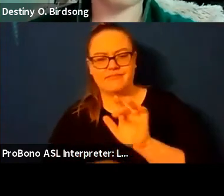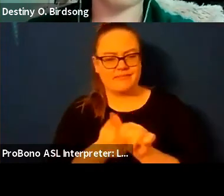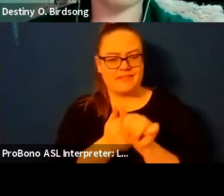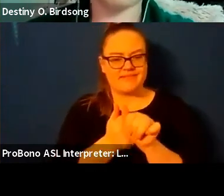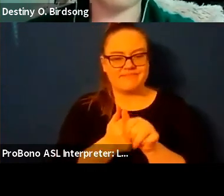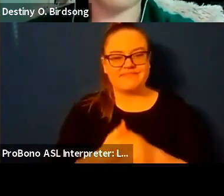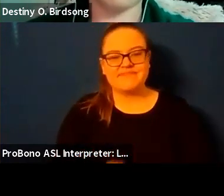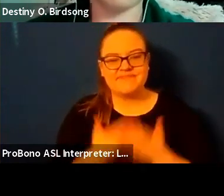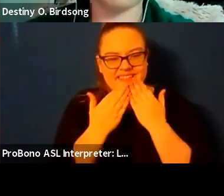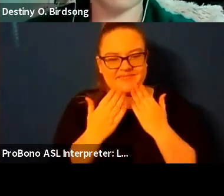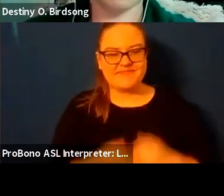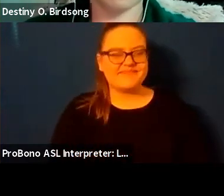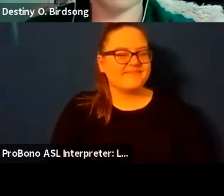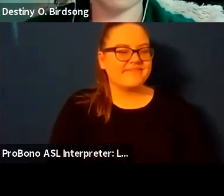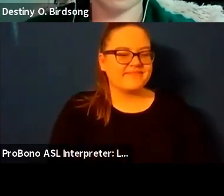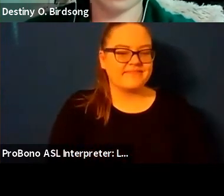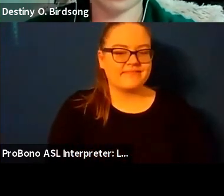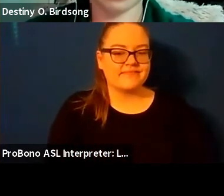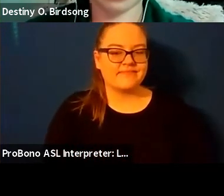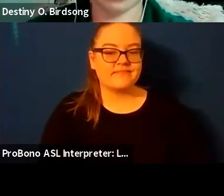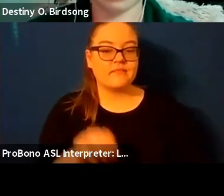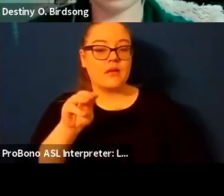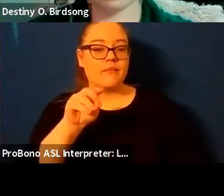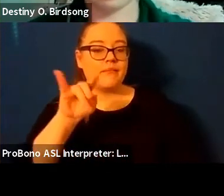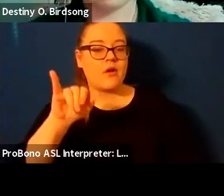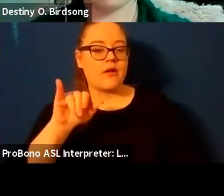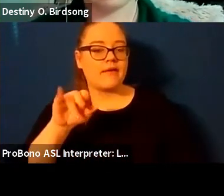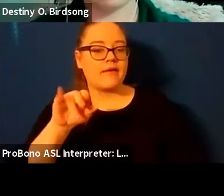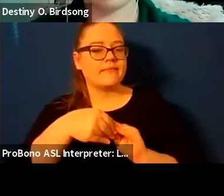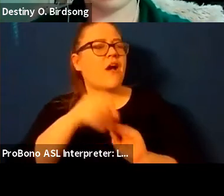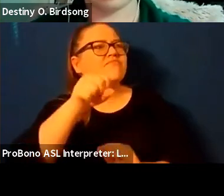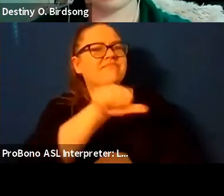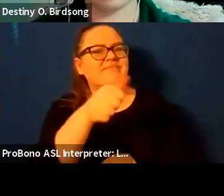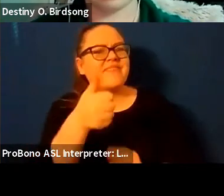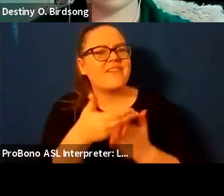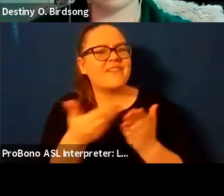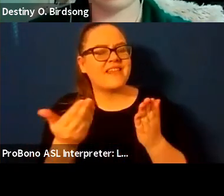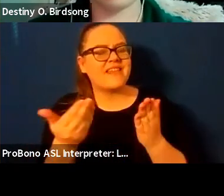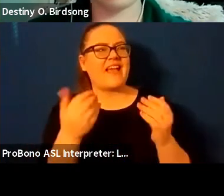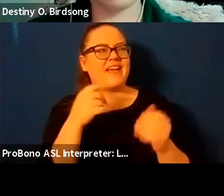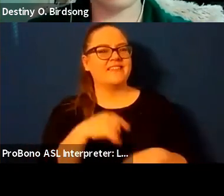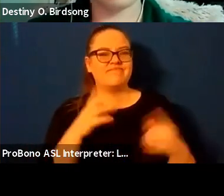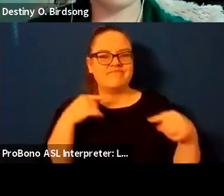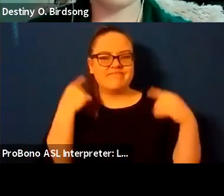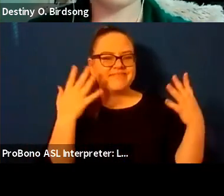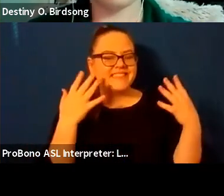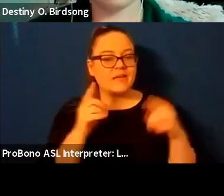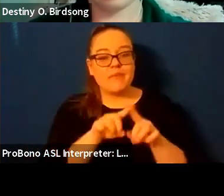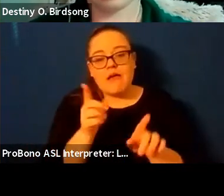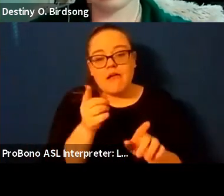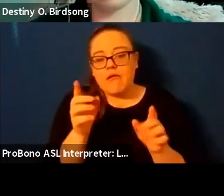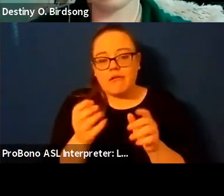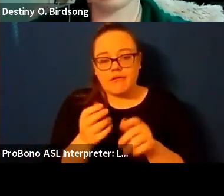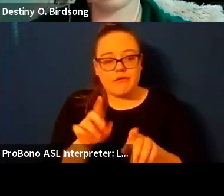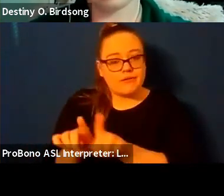yeah and i think the other thing that's that's sort of wild and appropriate in terms of thinking about myth and writing about